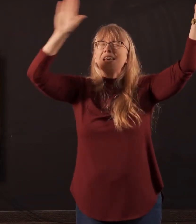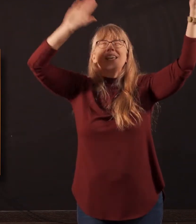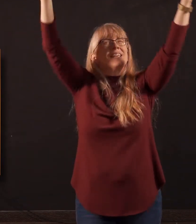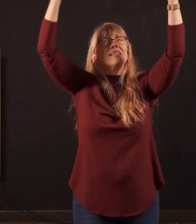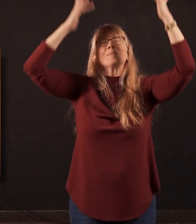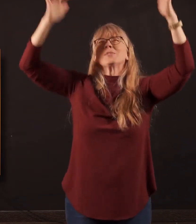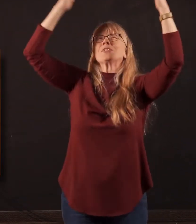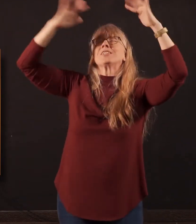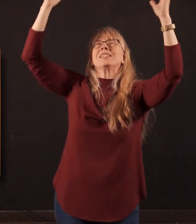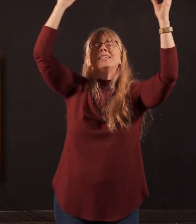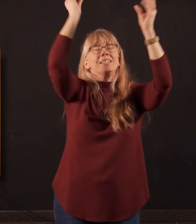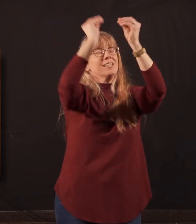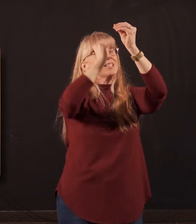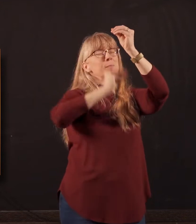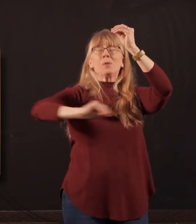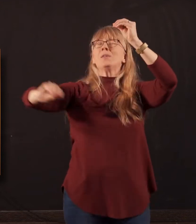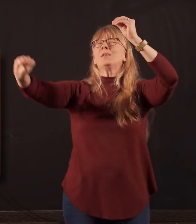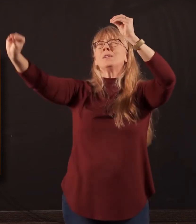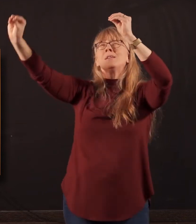His mercy is more.